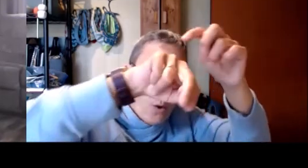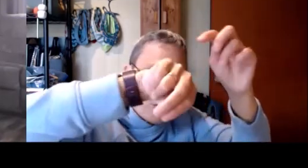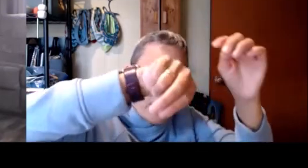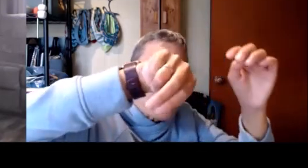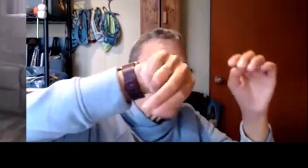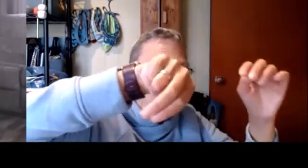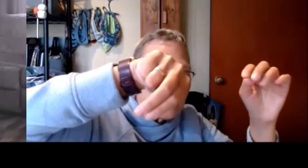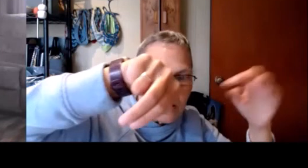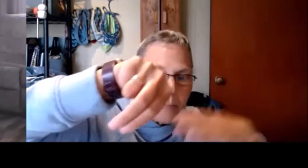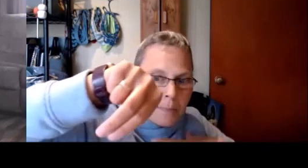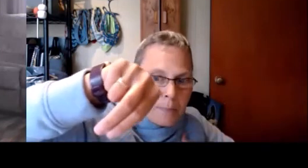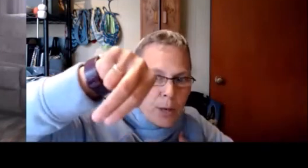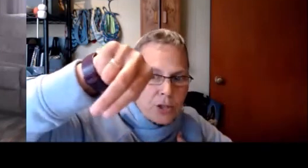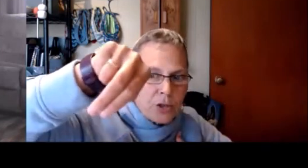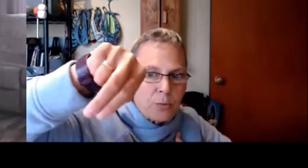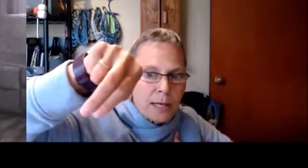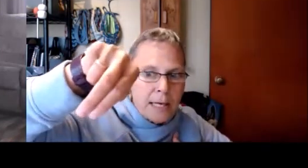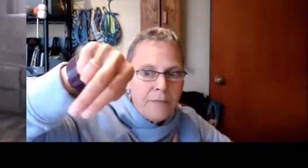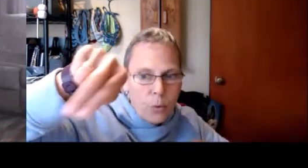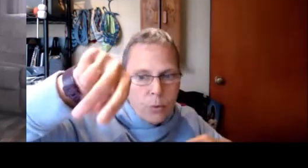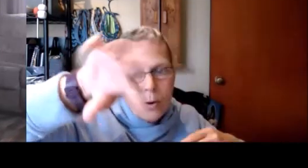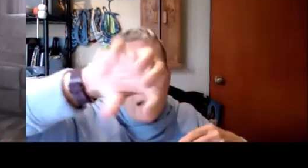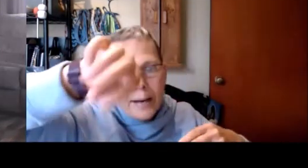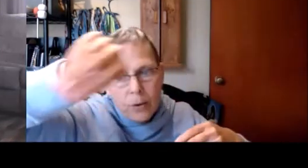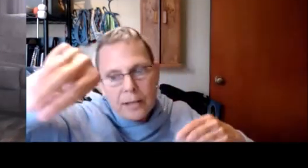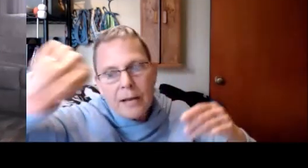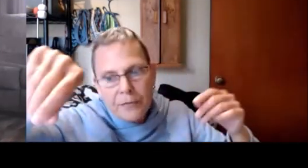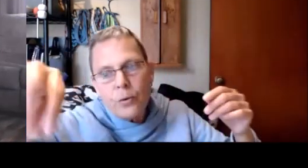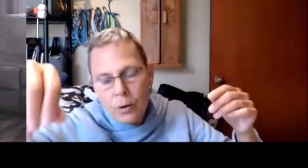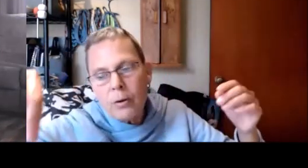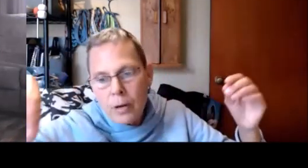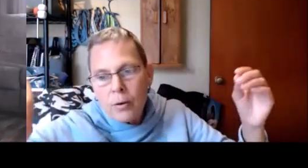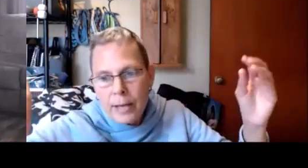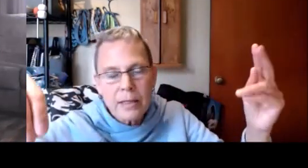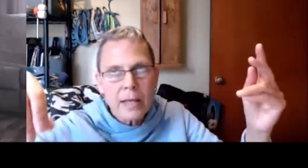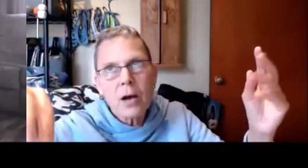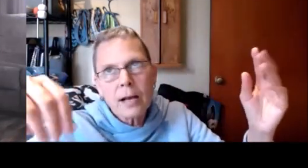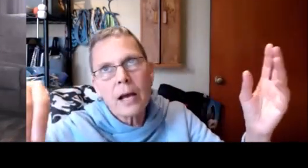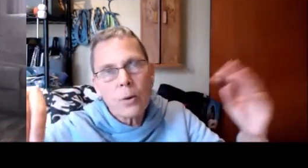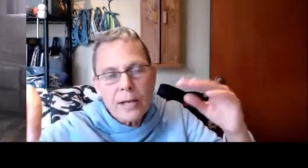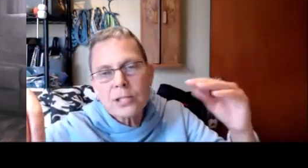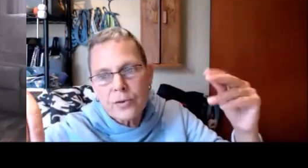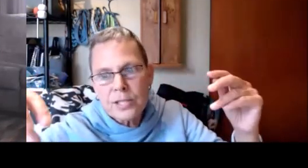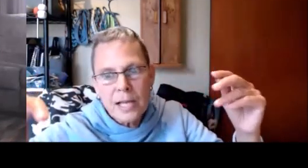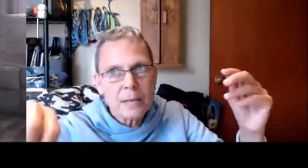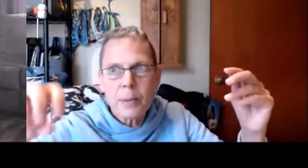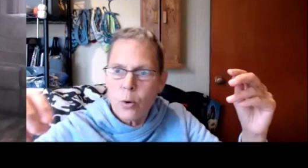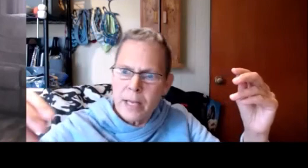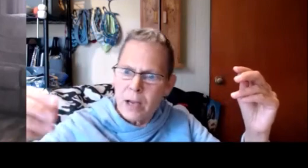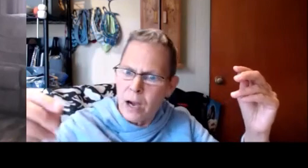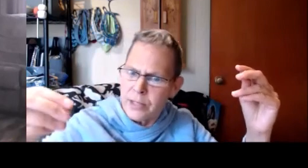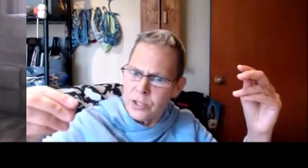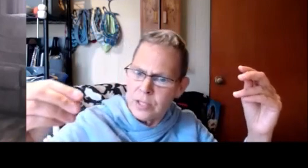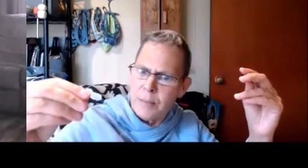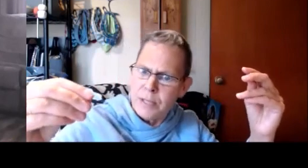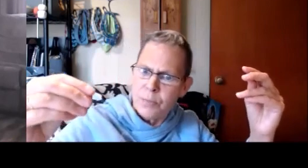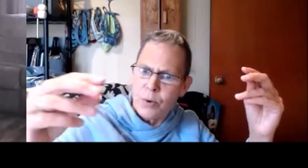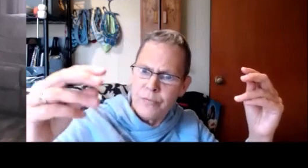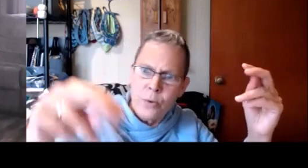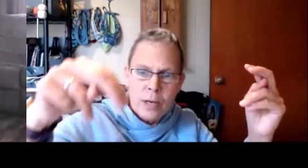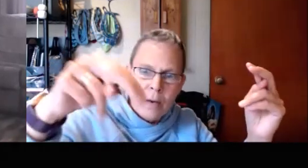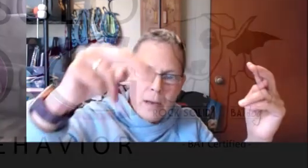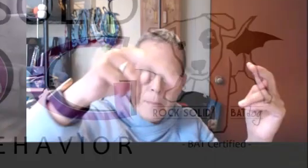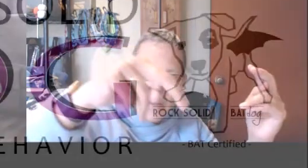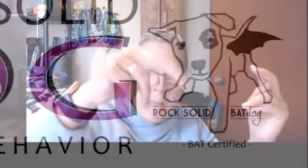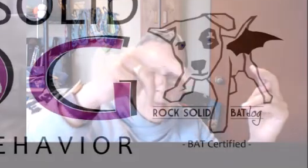one, oh, she gets a little bit of pressure relief, oh, I don't get that food, oh, okay, thank God I got away just for a second, but oh my God, they just gave me